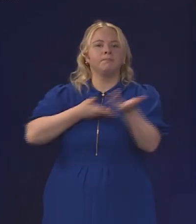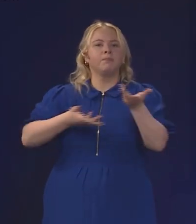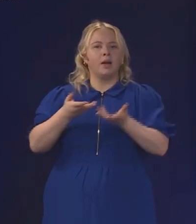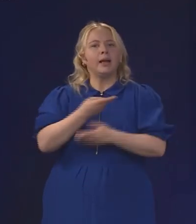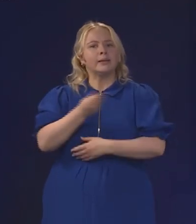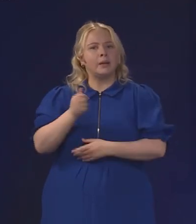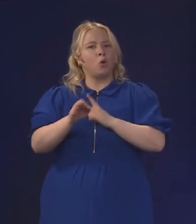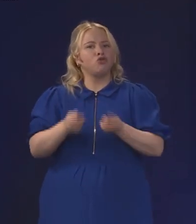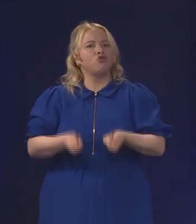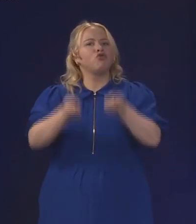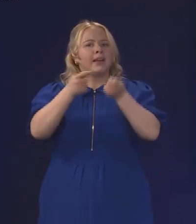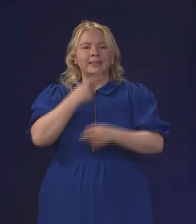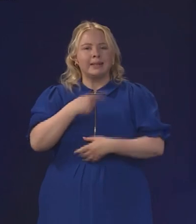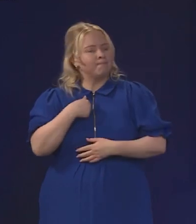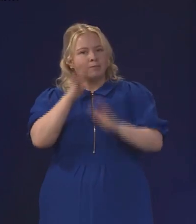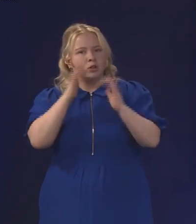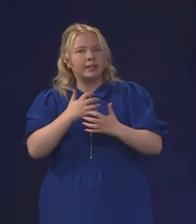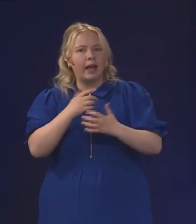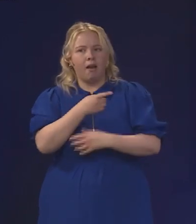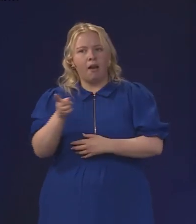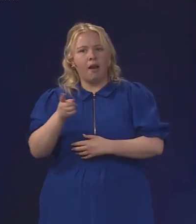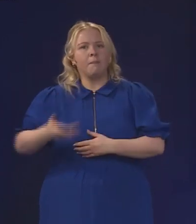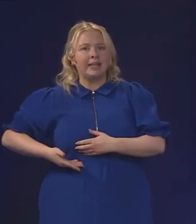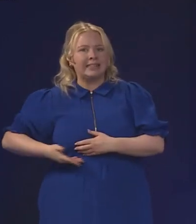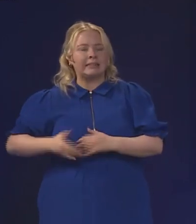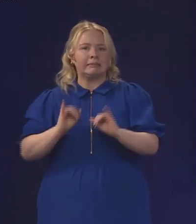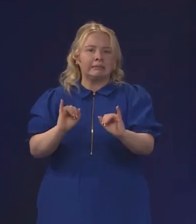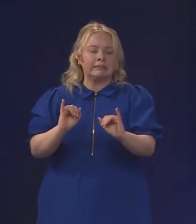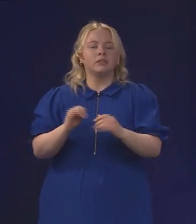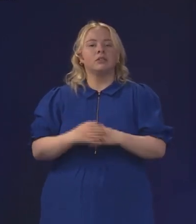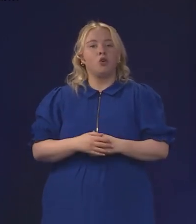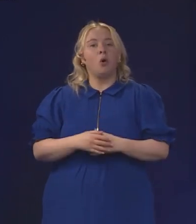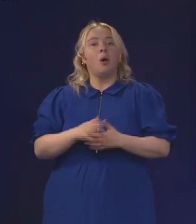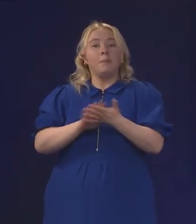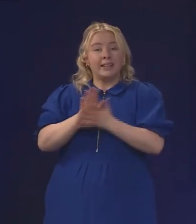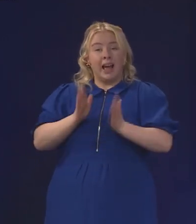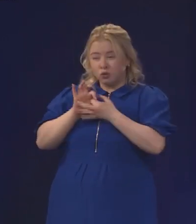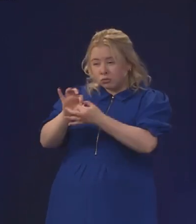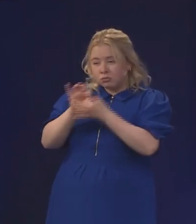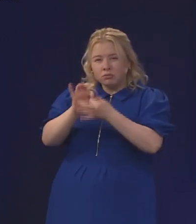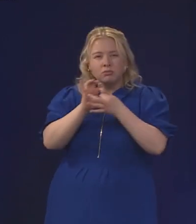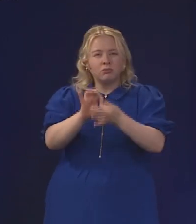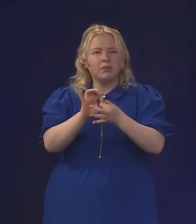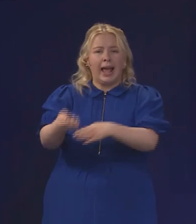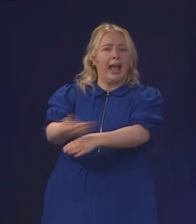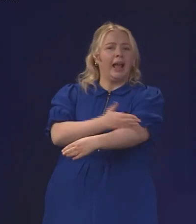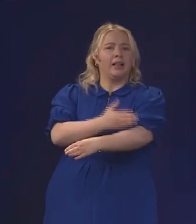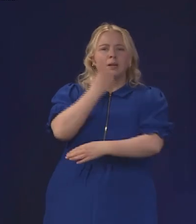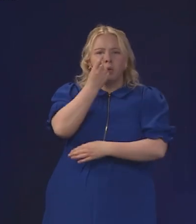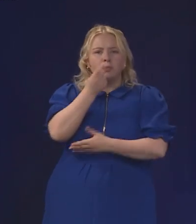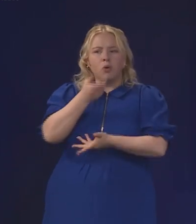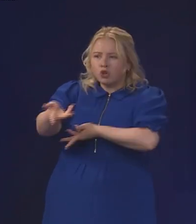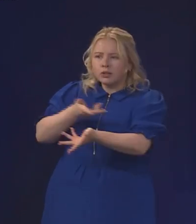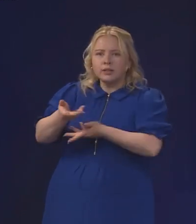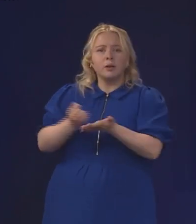There needs to be as close as possible, as early as possible, consultation and engagement when we're contemplating changes of this so that any